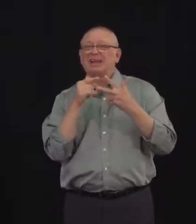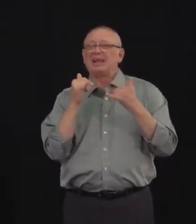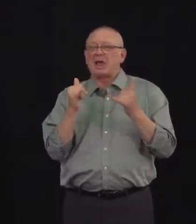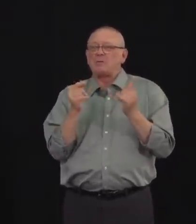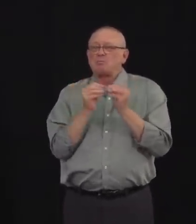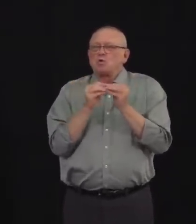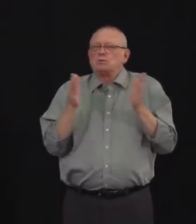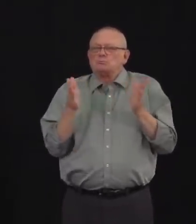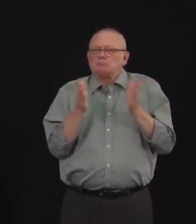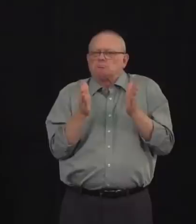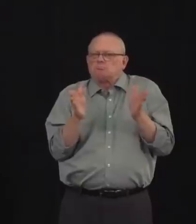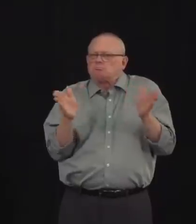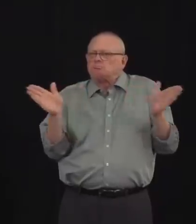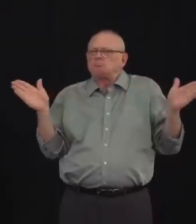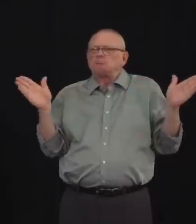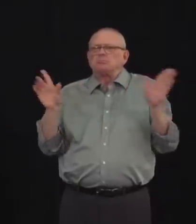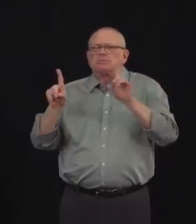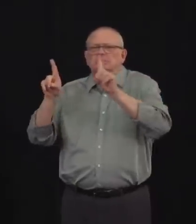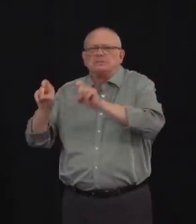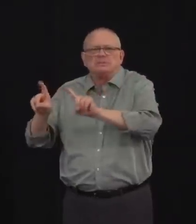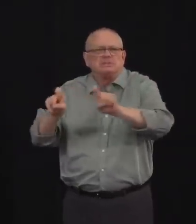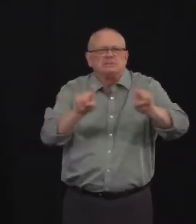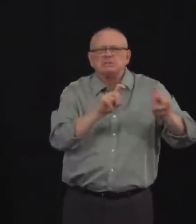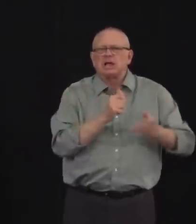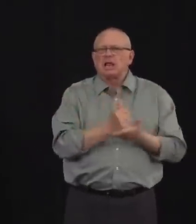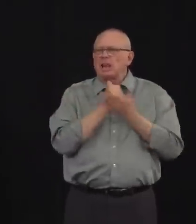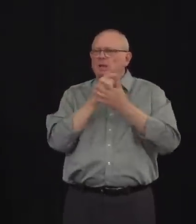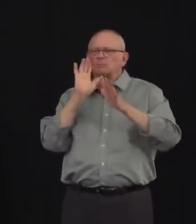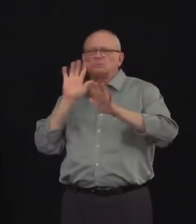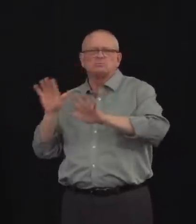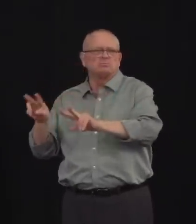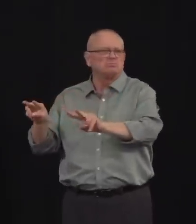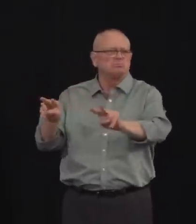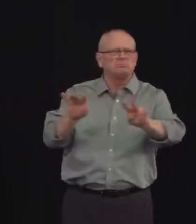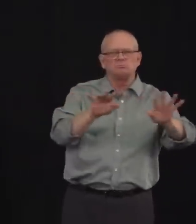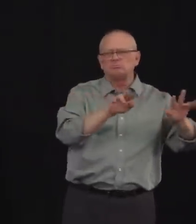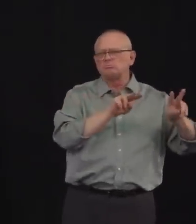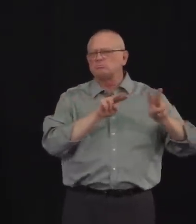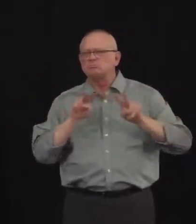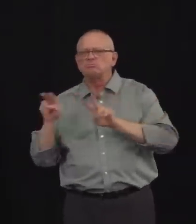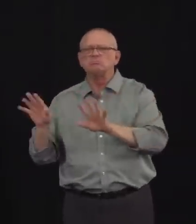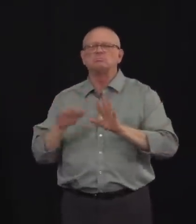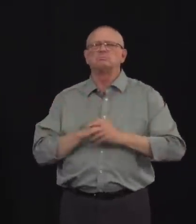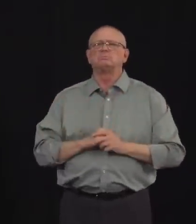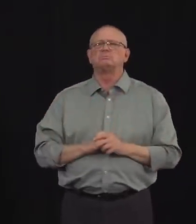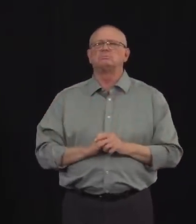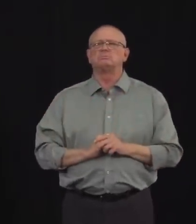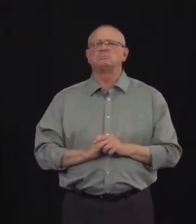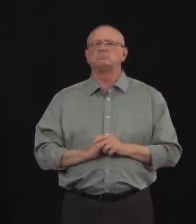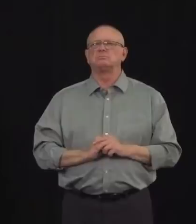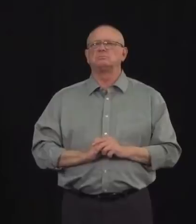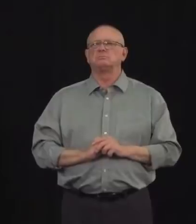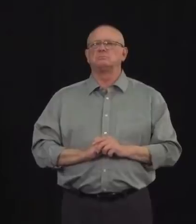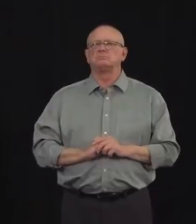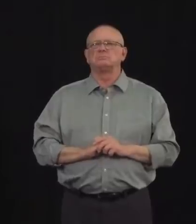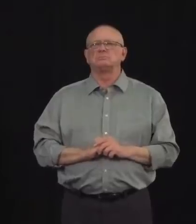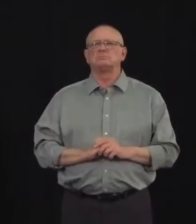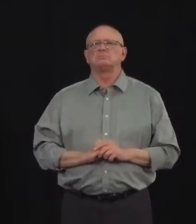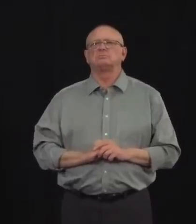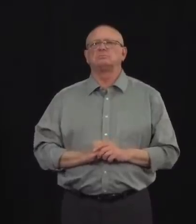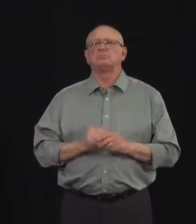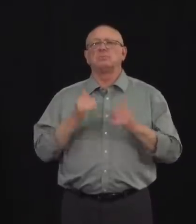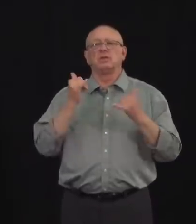full understanding of the presence of COVID-19 in our population. This is why, effective immediately, we are